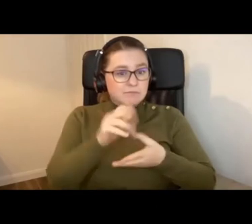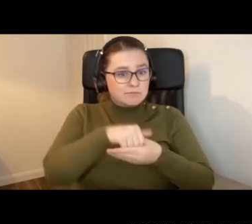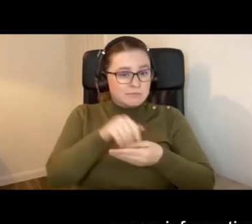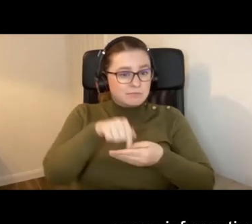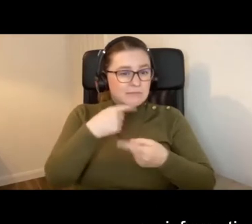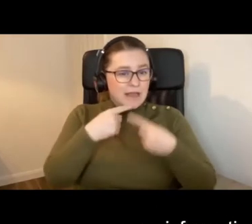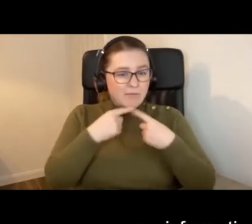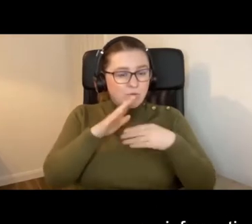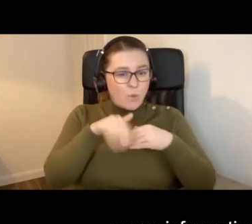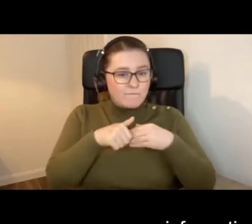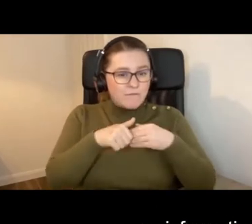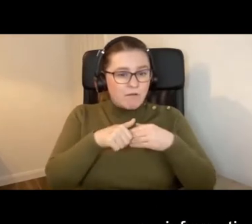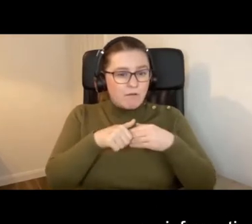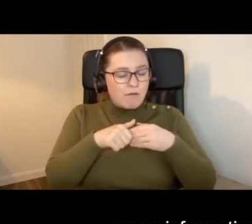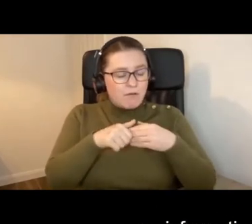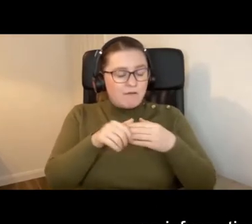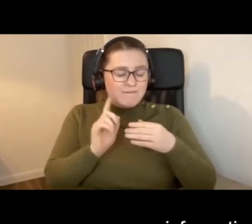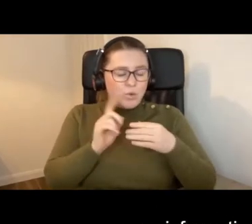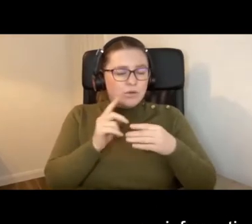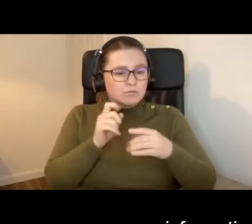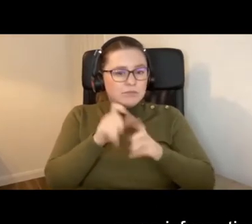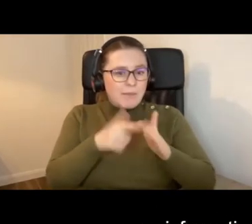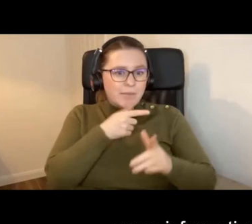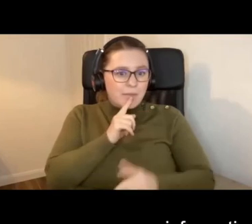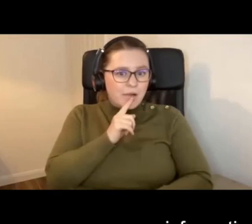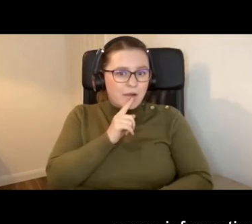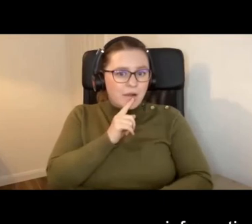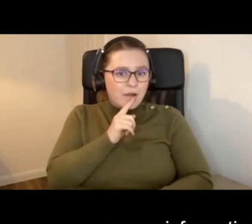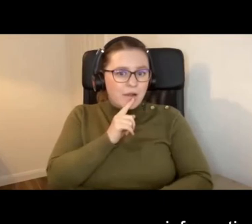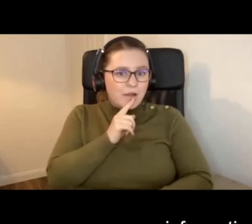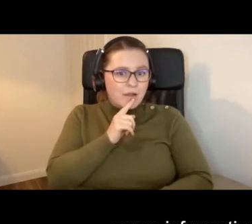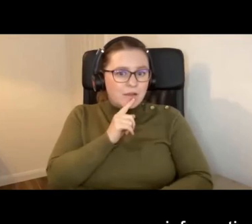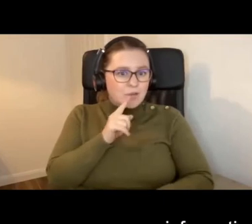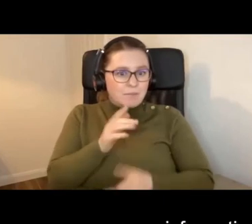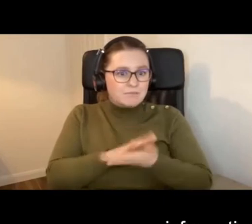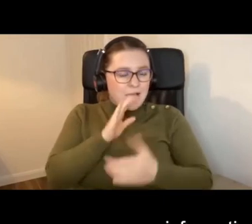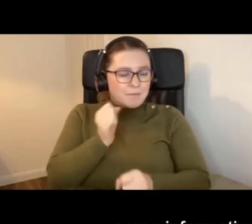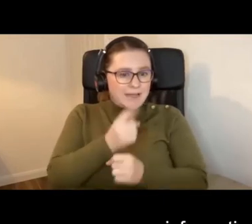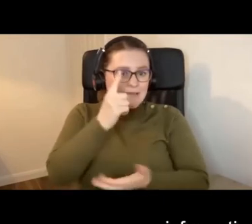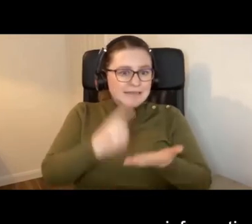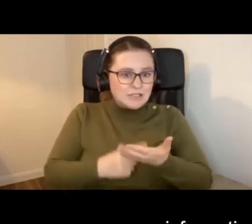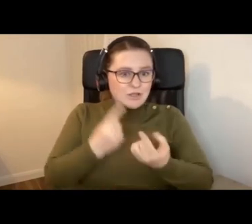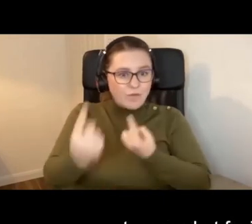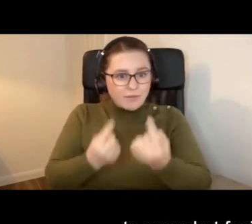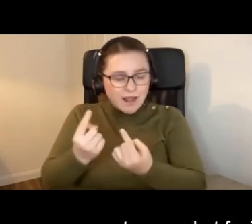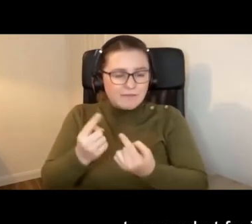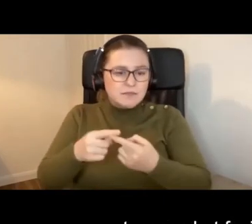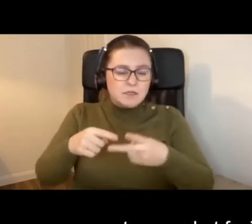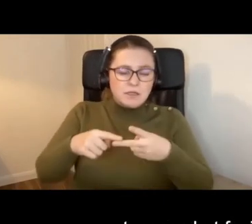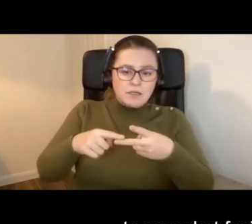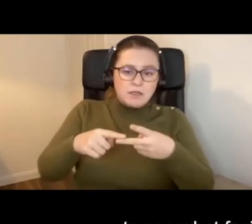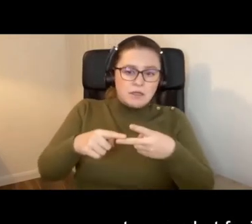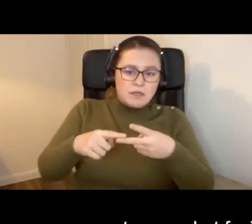information that allows people to make decisions for themselves and to see